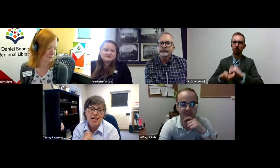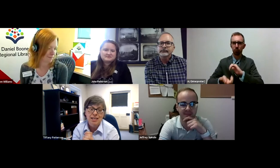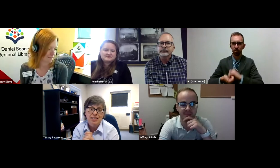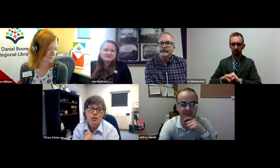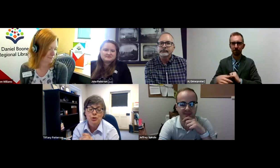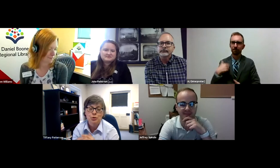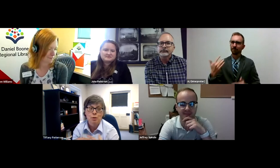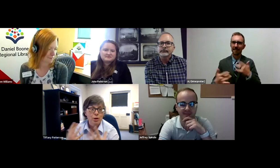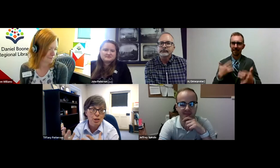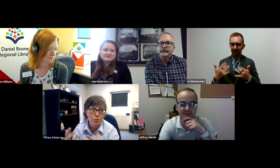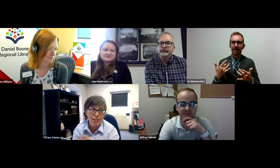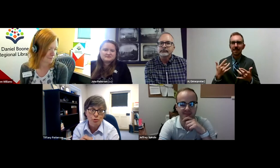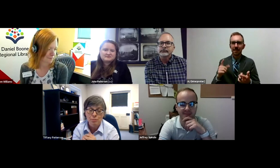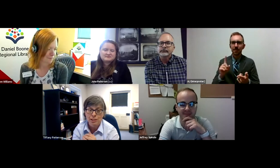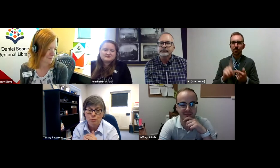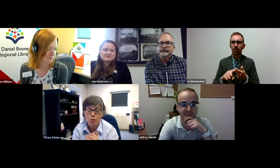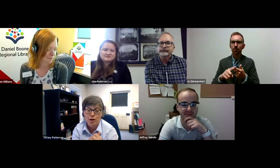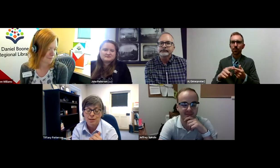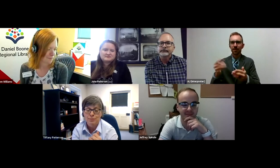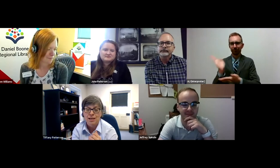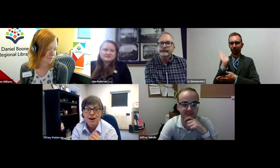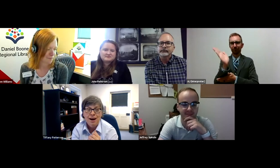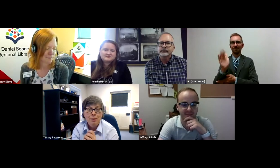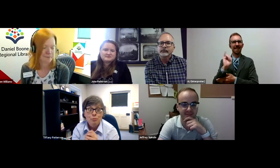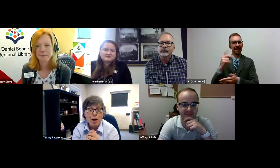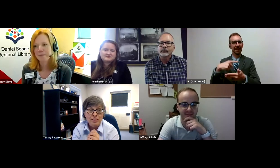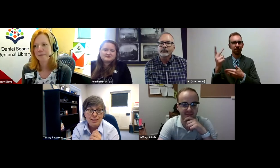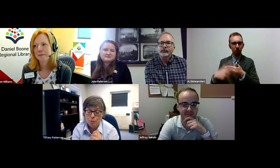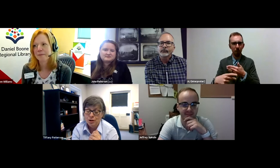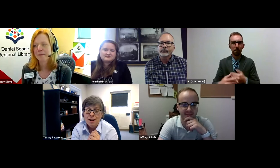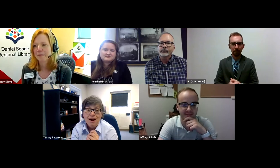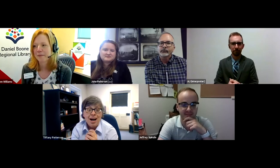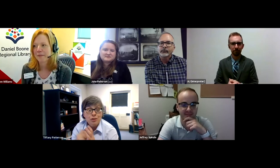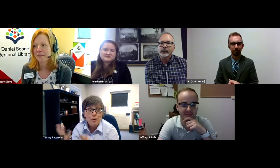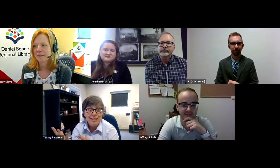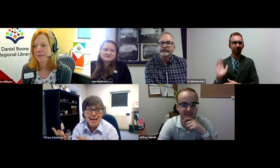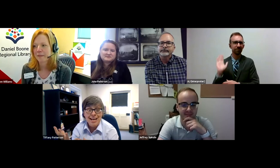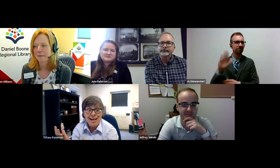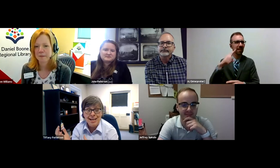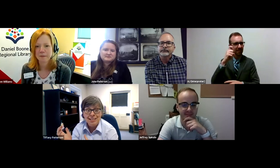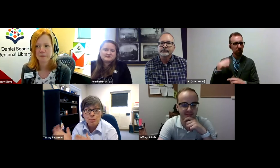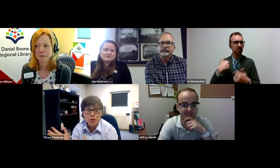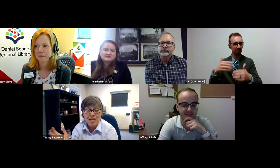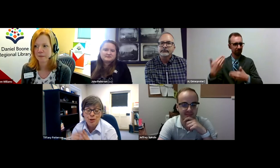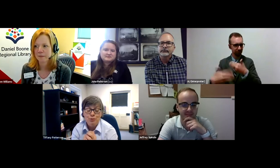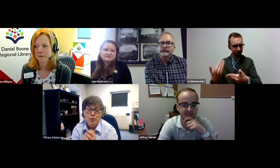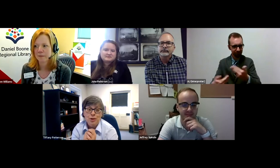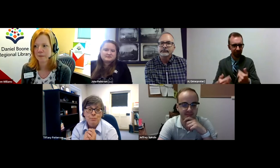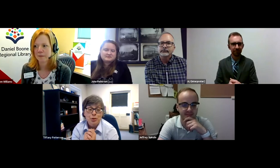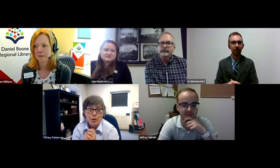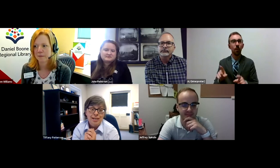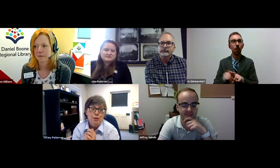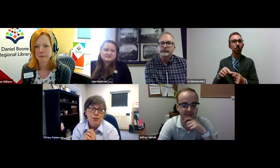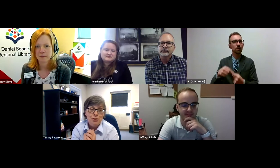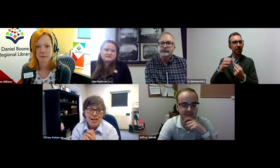very excited to bring you these trailblazer programs throughout the summer. I also want to thank a special thank you to